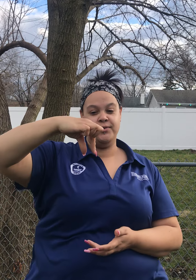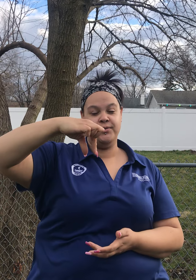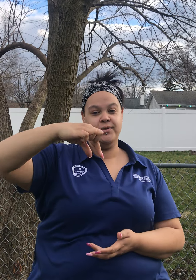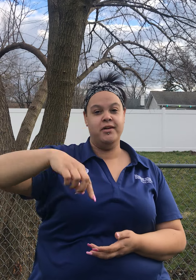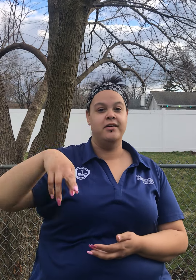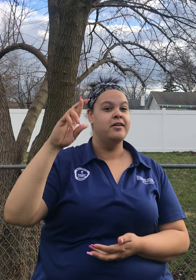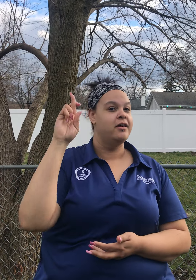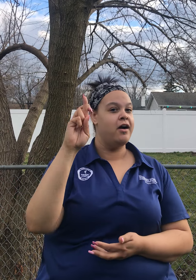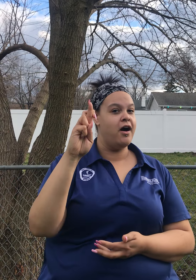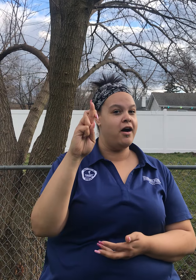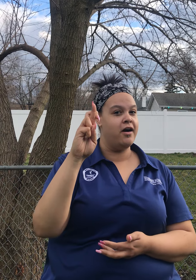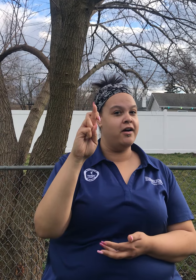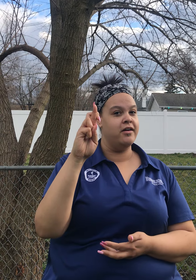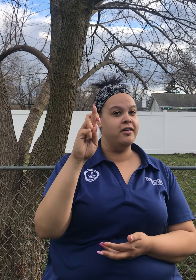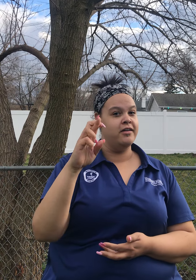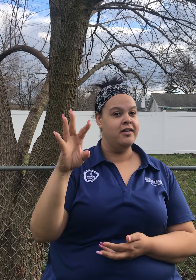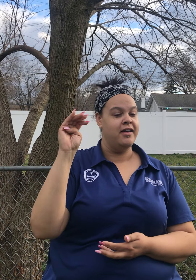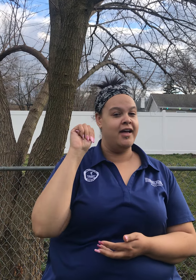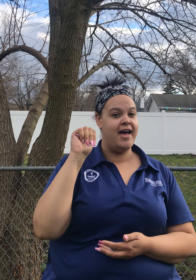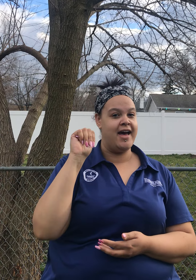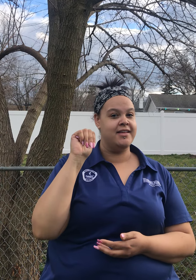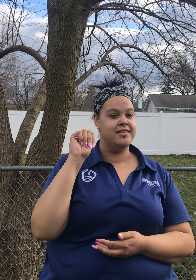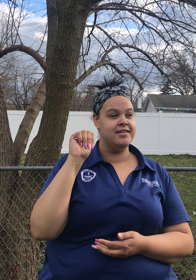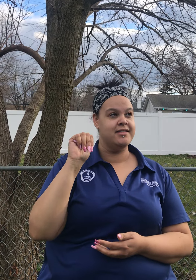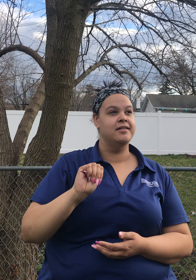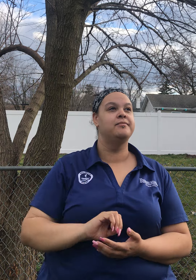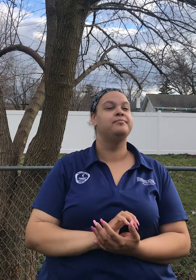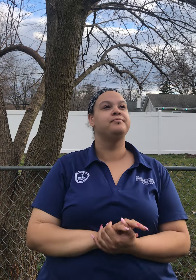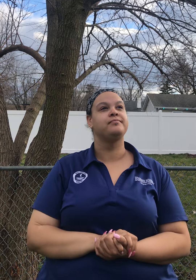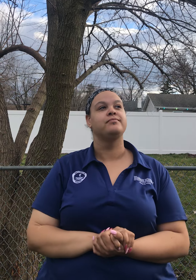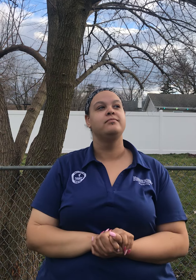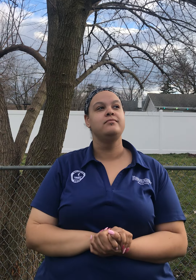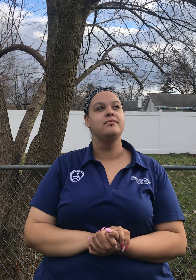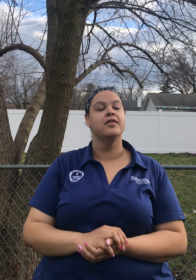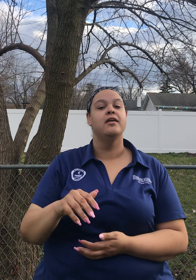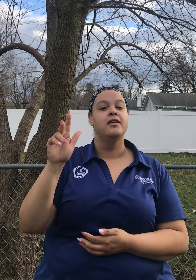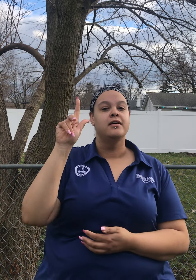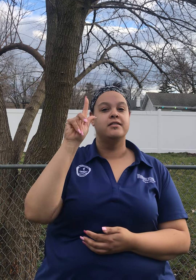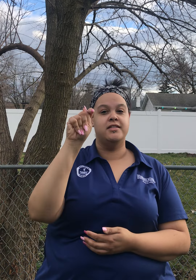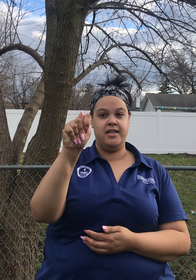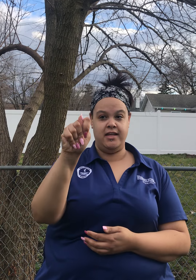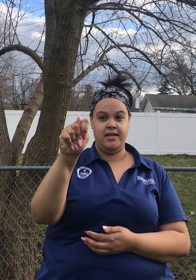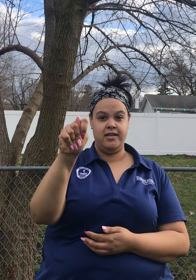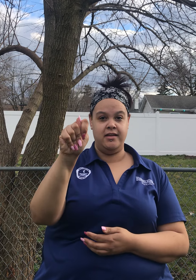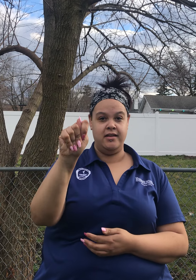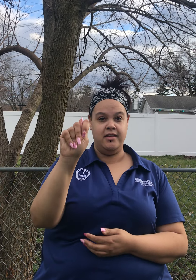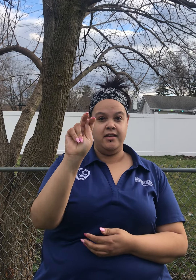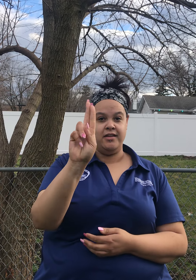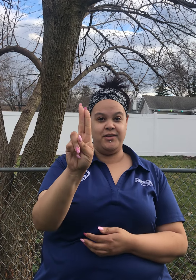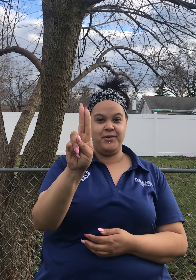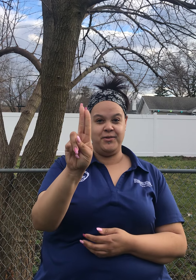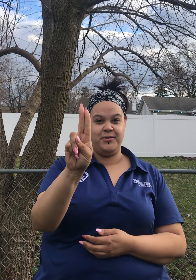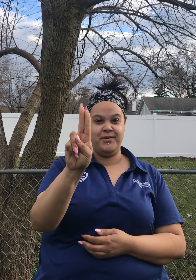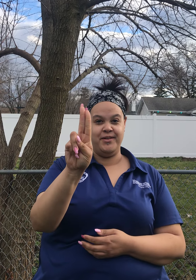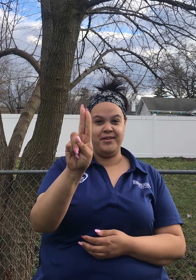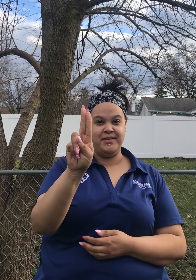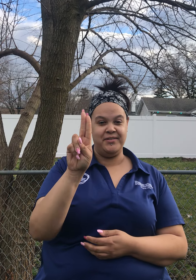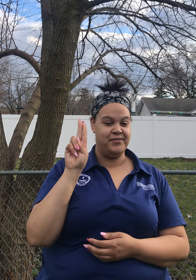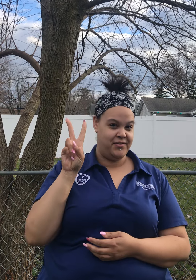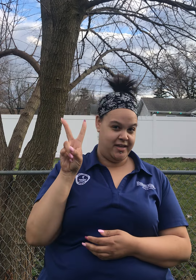R S T U V